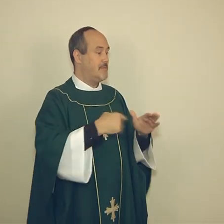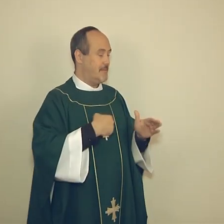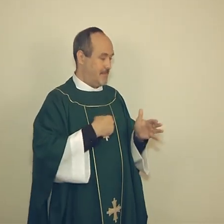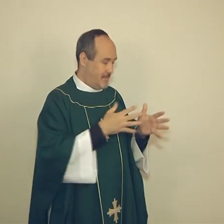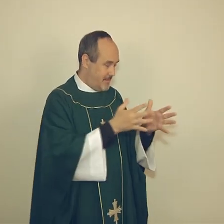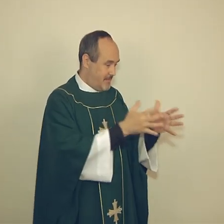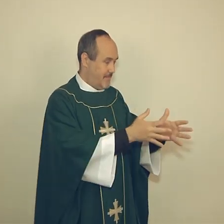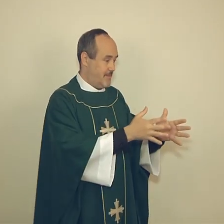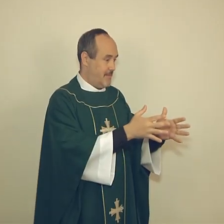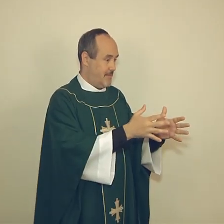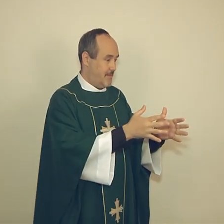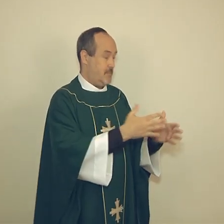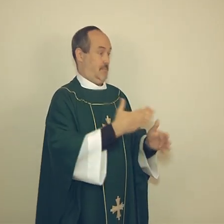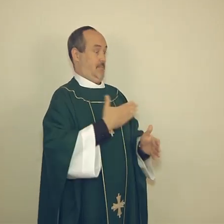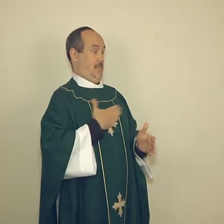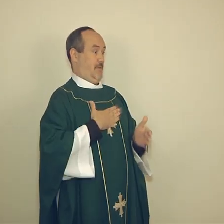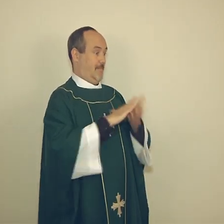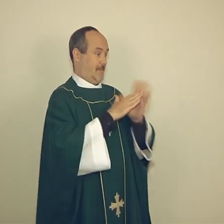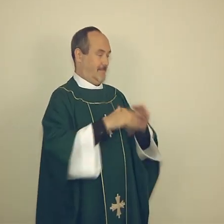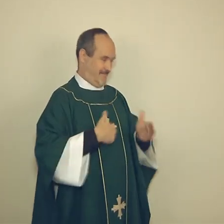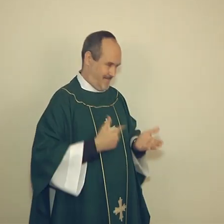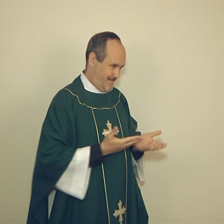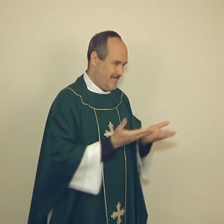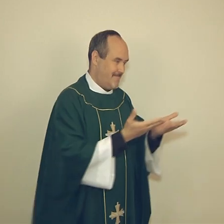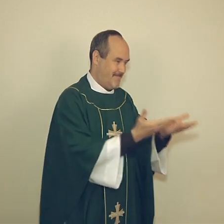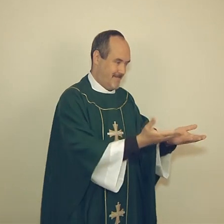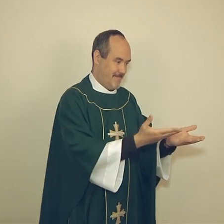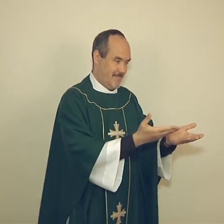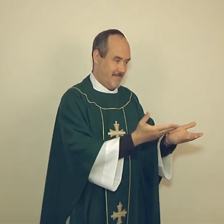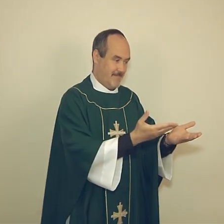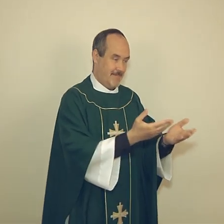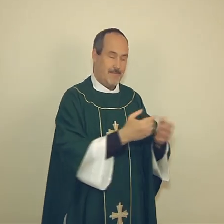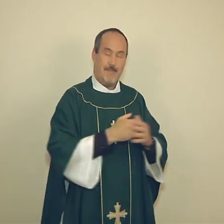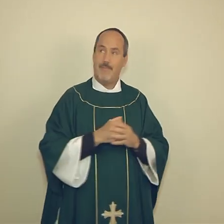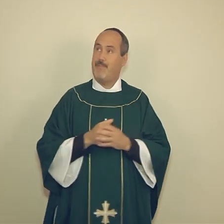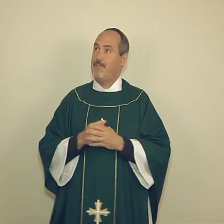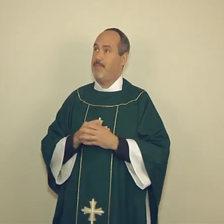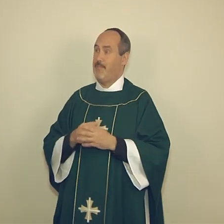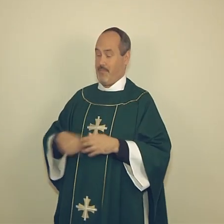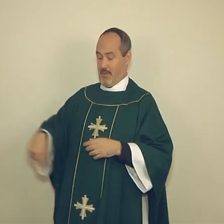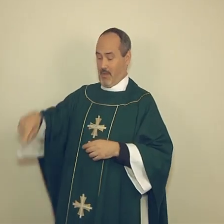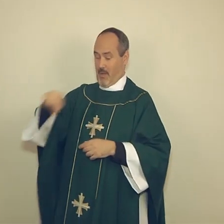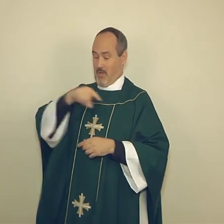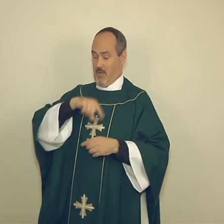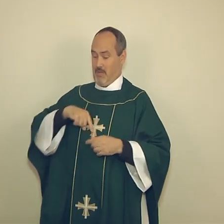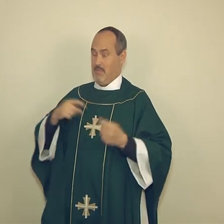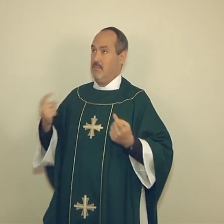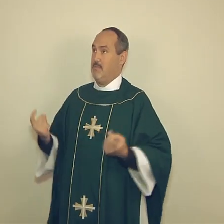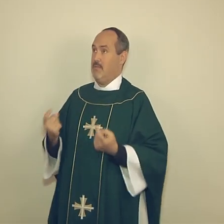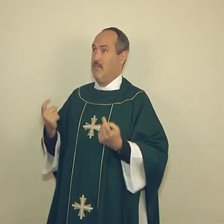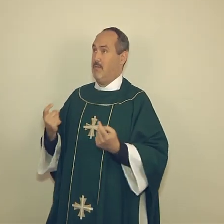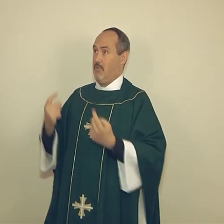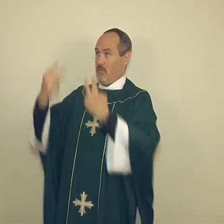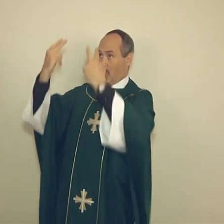Peace, I leave you. My peace, I give you. Look not on our sins,